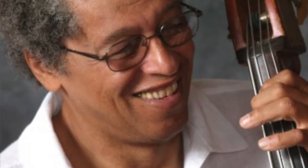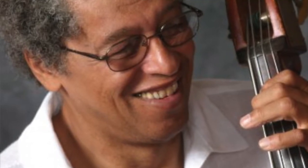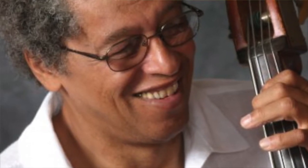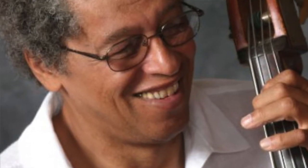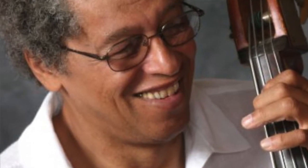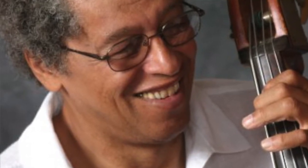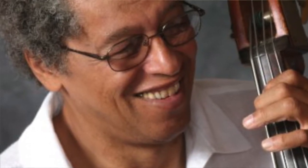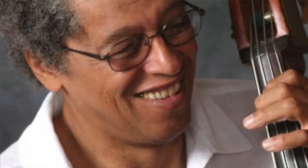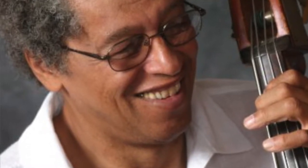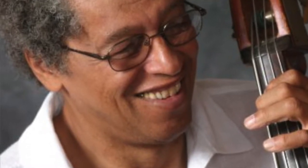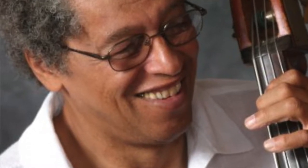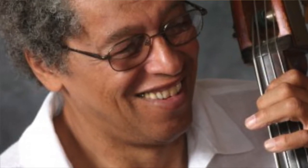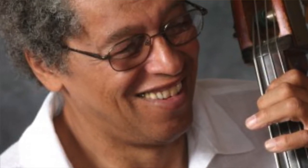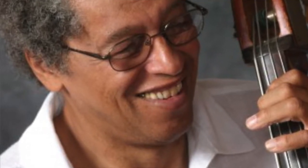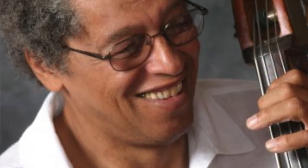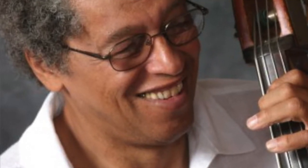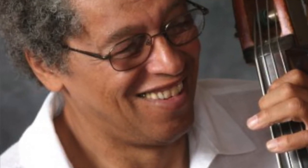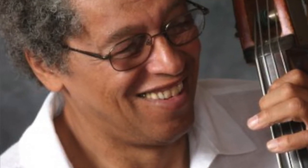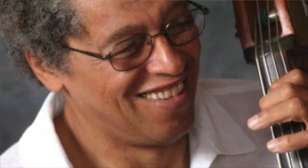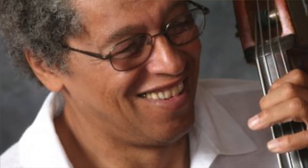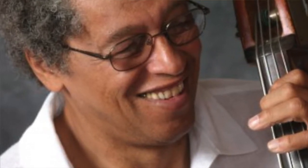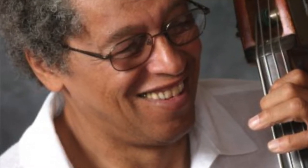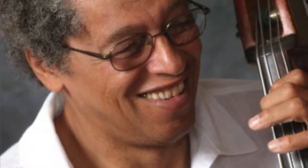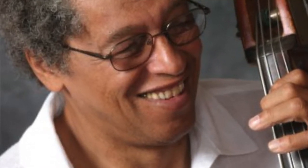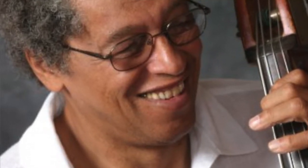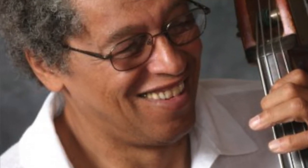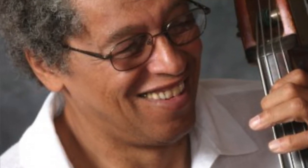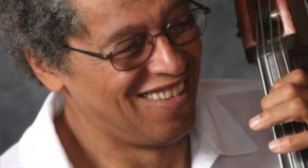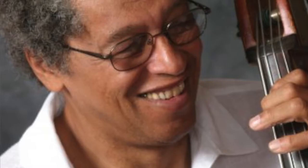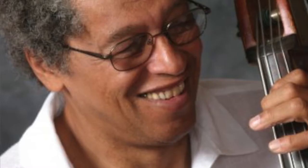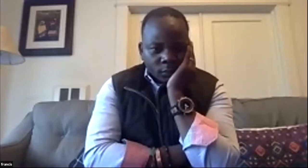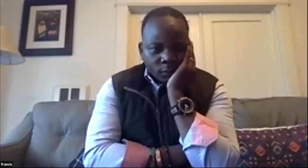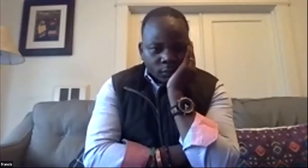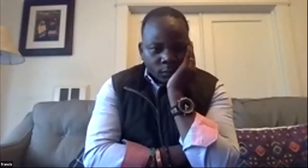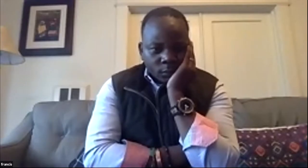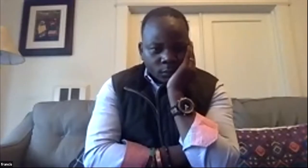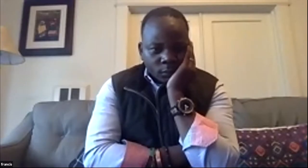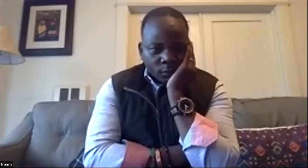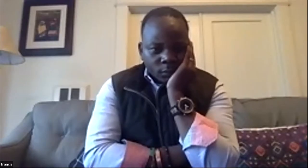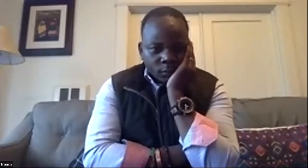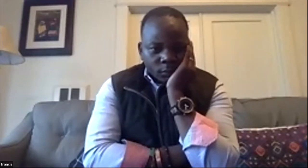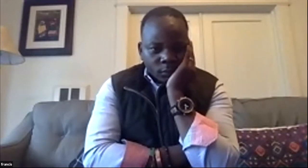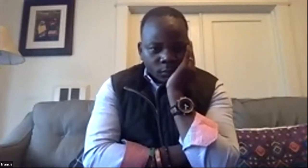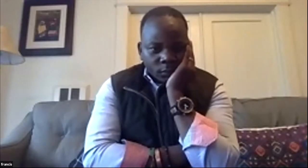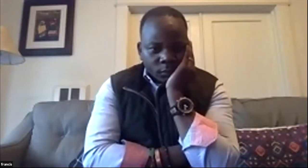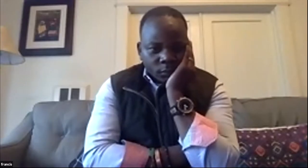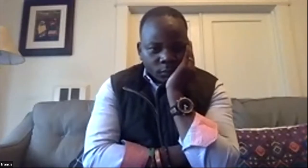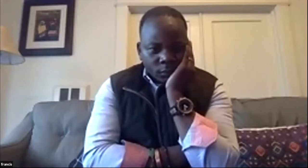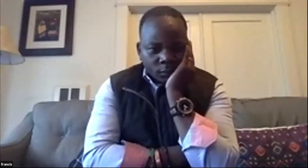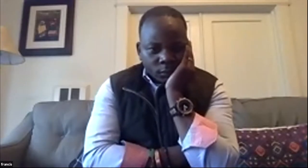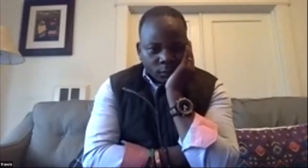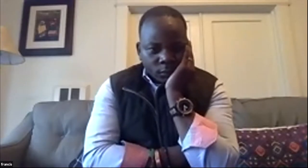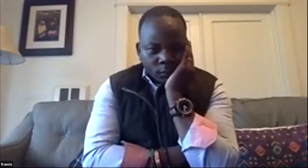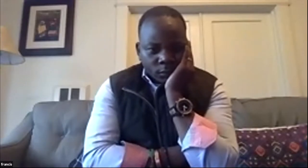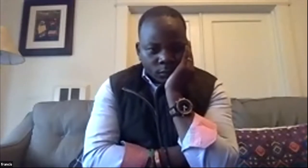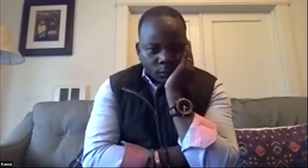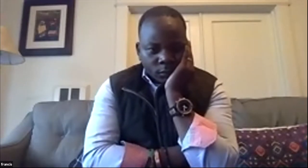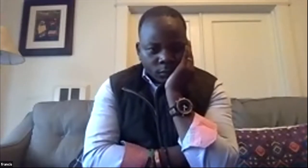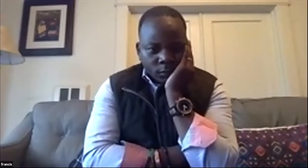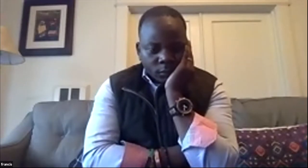whatnot and as a person who is always engaged in all different type of levels of